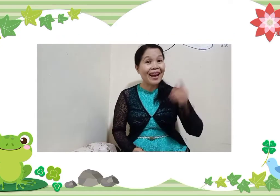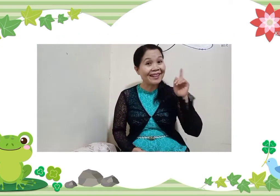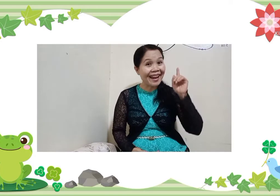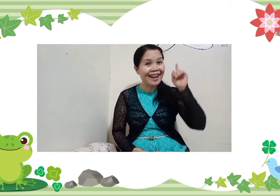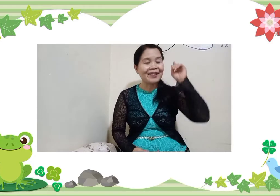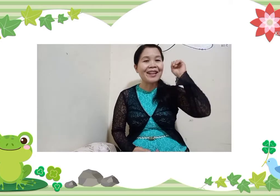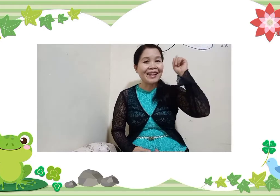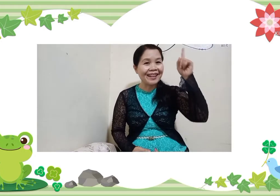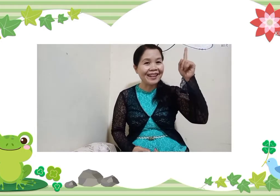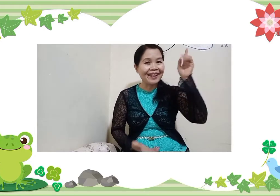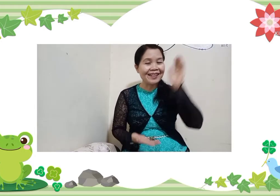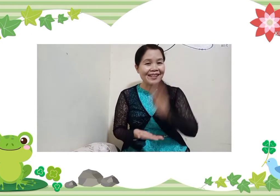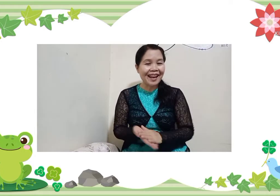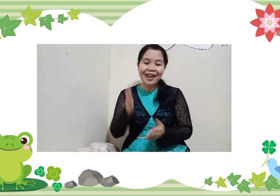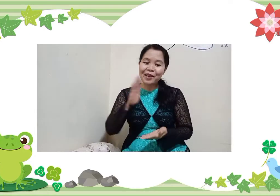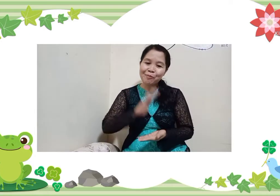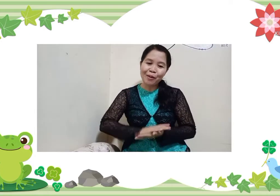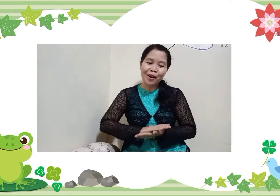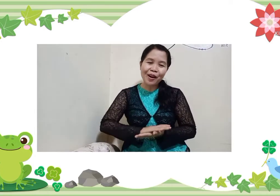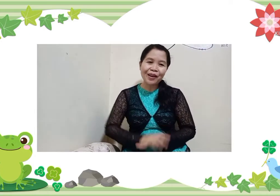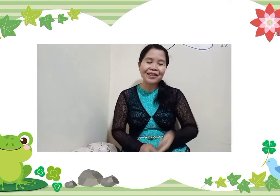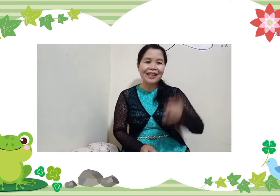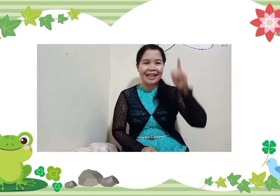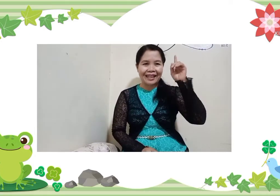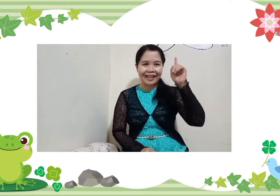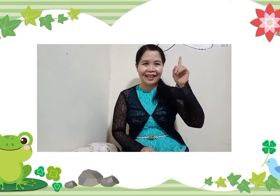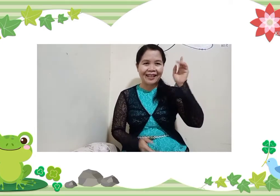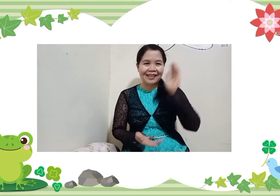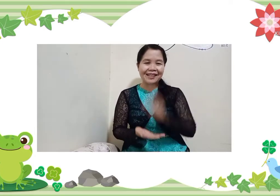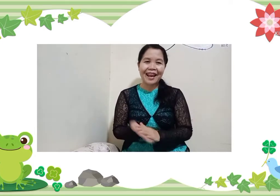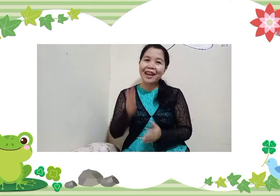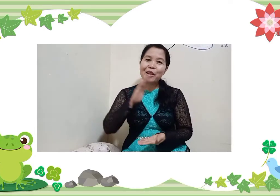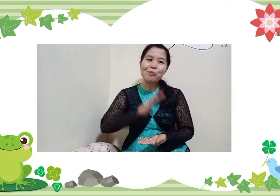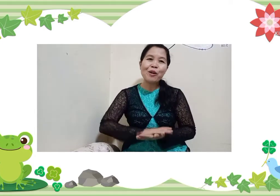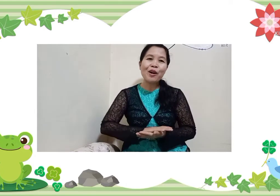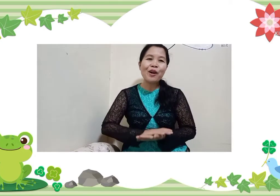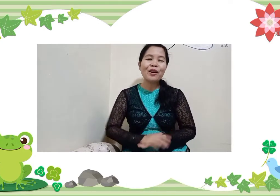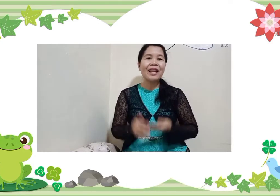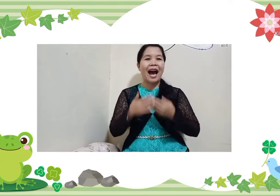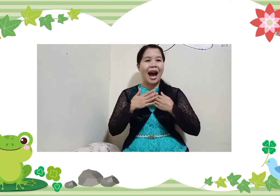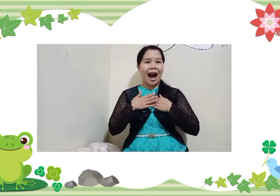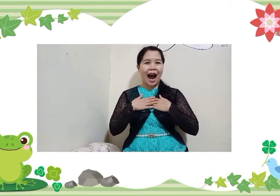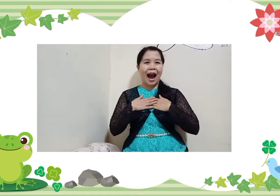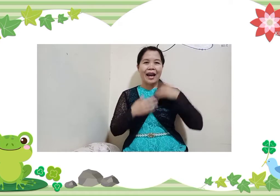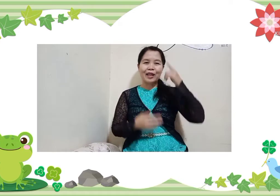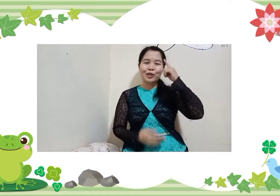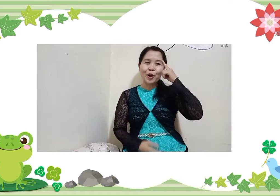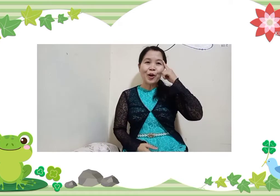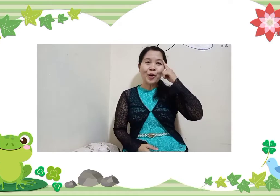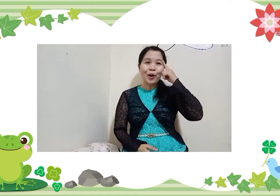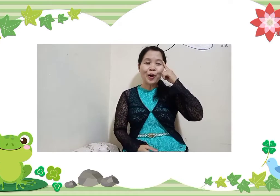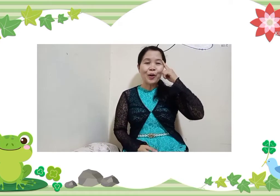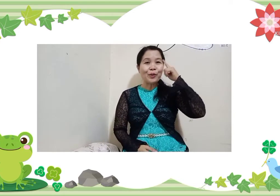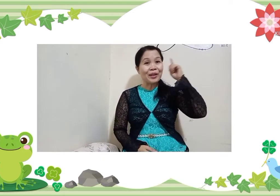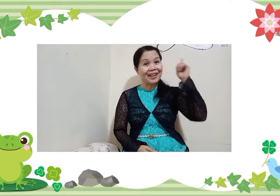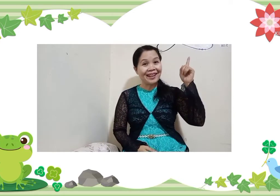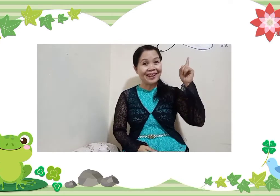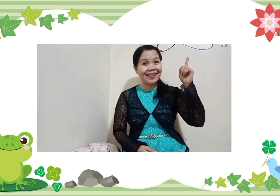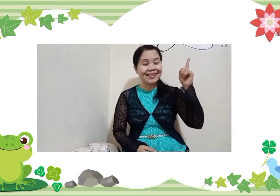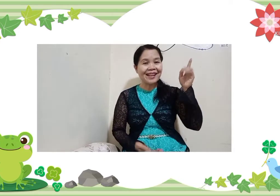Again, he is able, he is able, I know